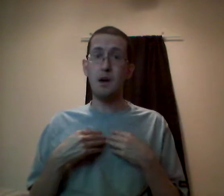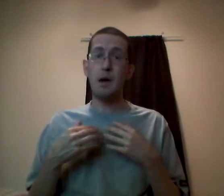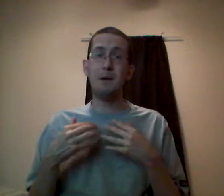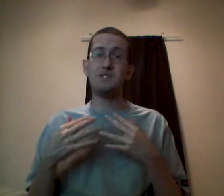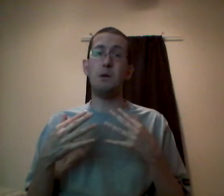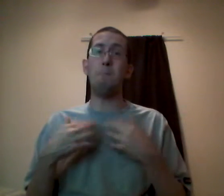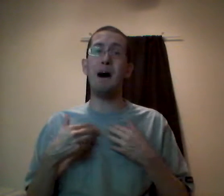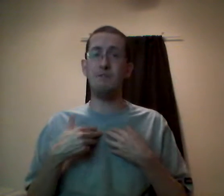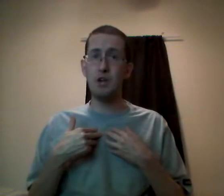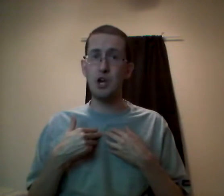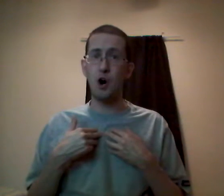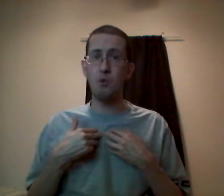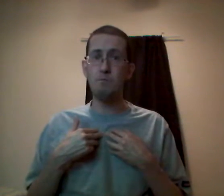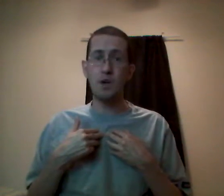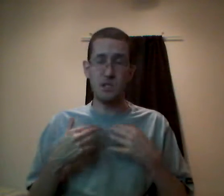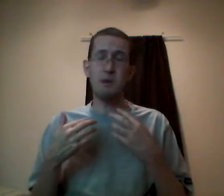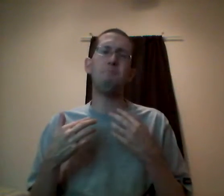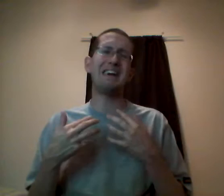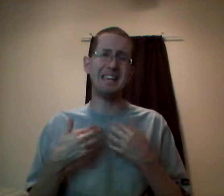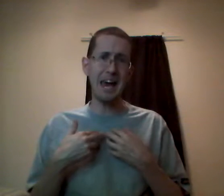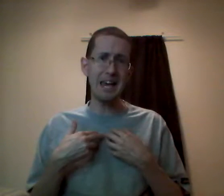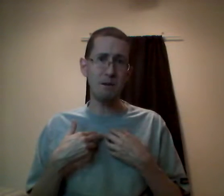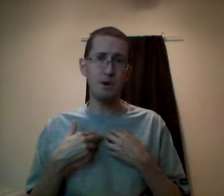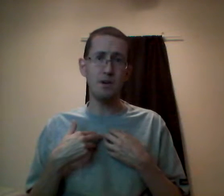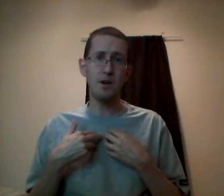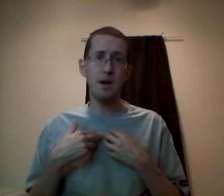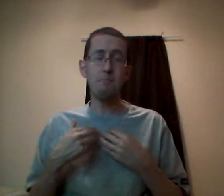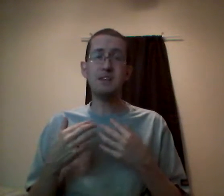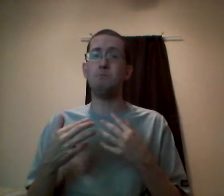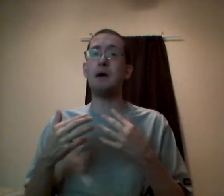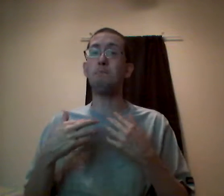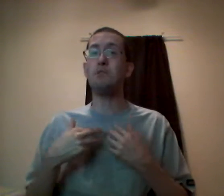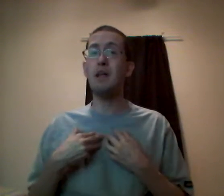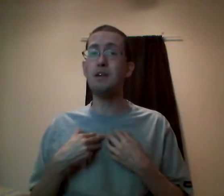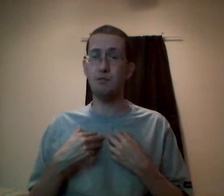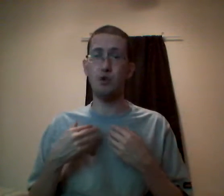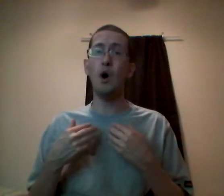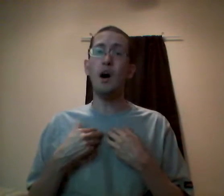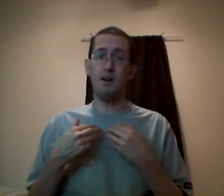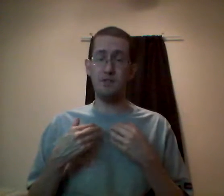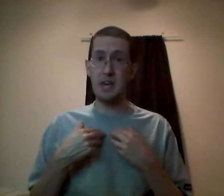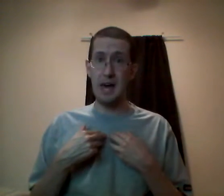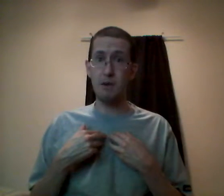that makes it my video. It doesn't make it my game. It makes it my playthrough of the game.